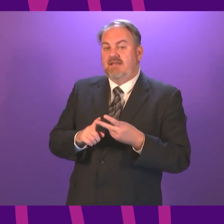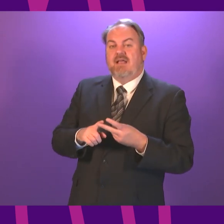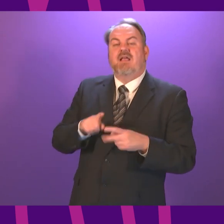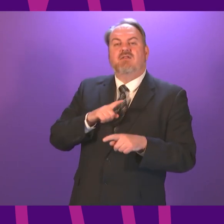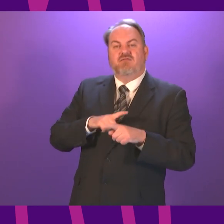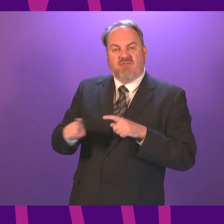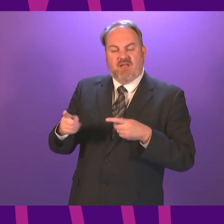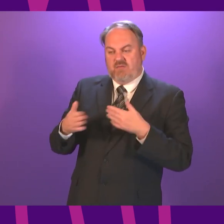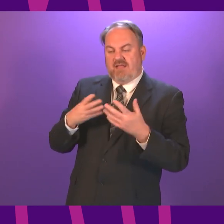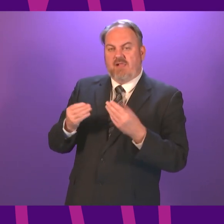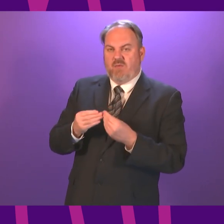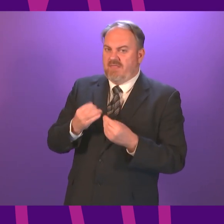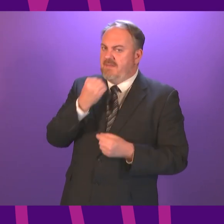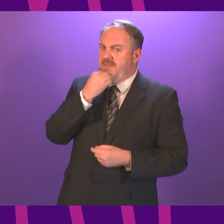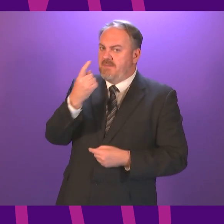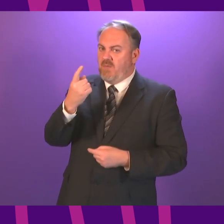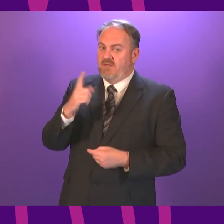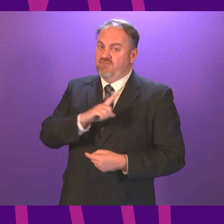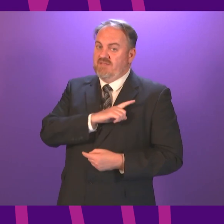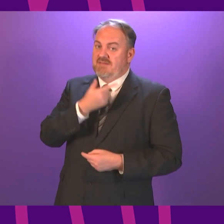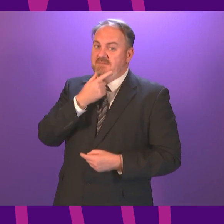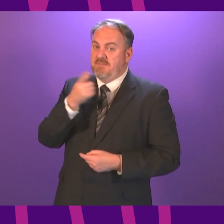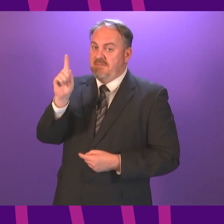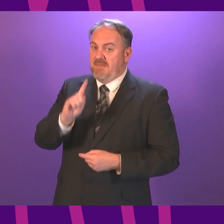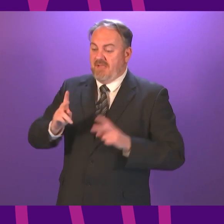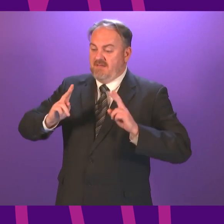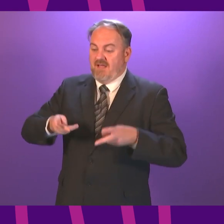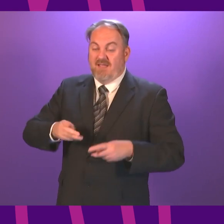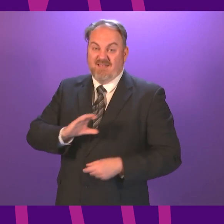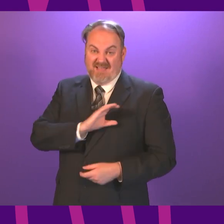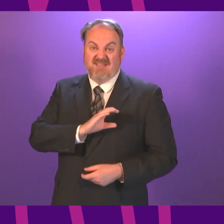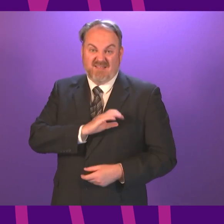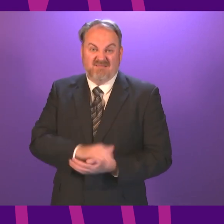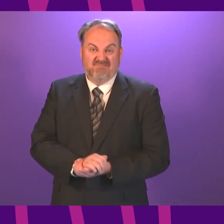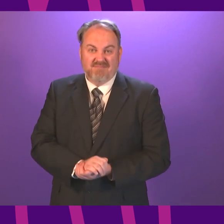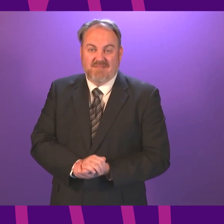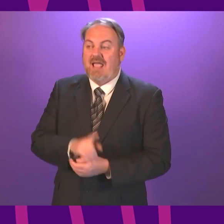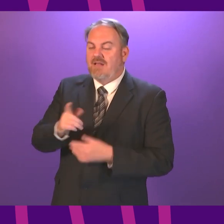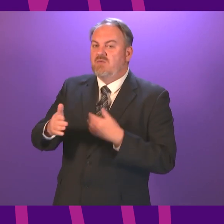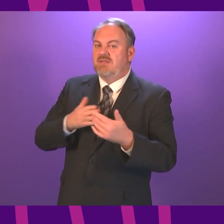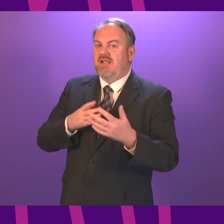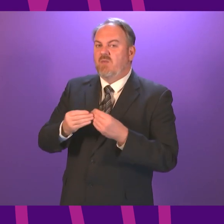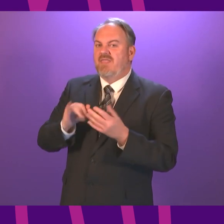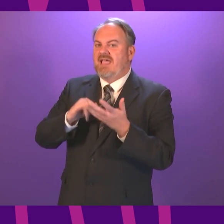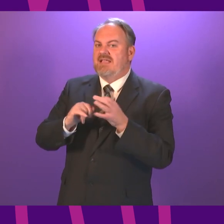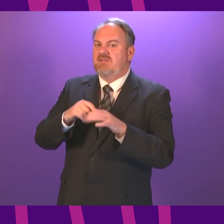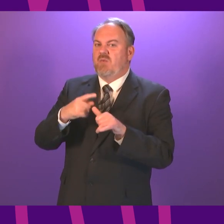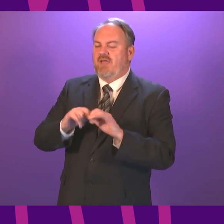cancer and take urgent action to avoid a repeat of the SQA exams fiasco First Minister